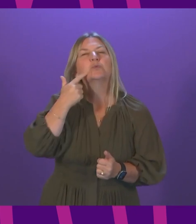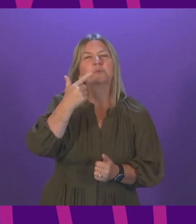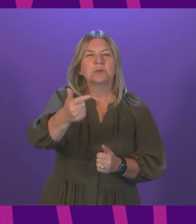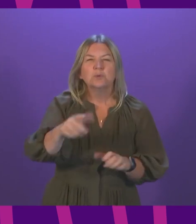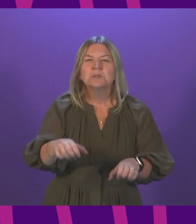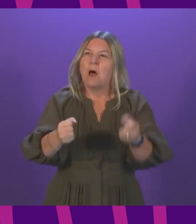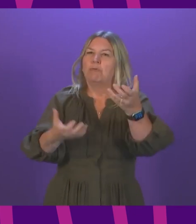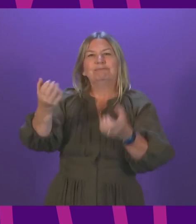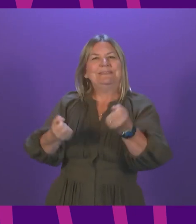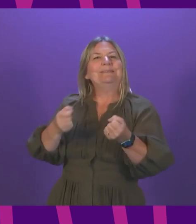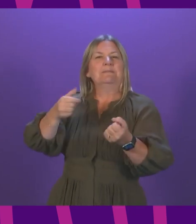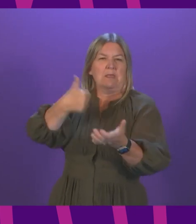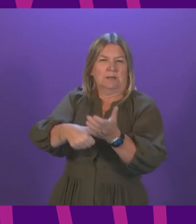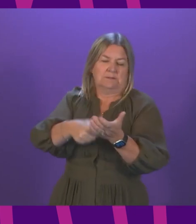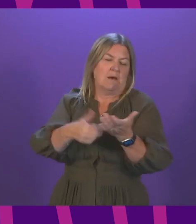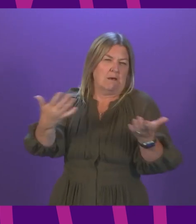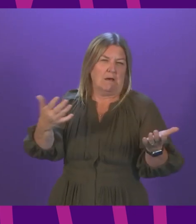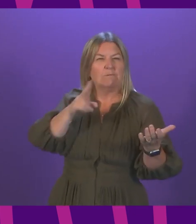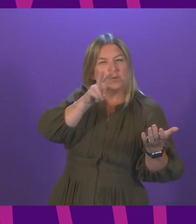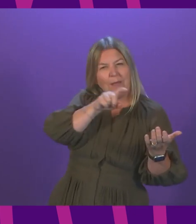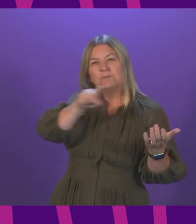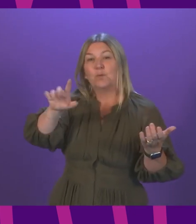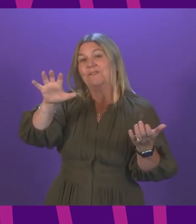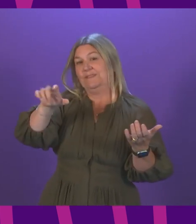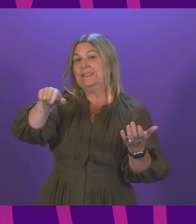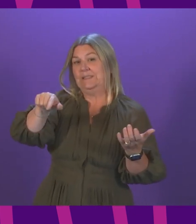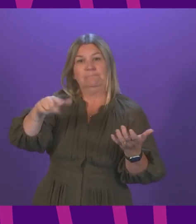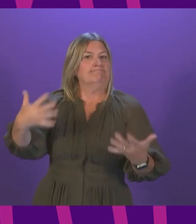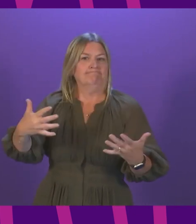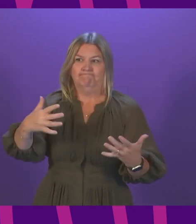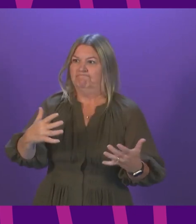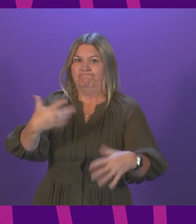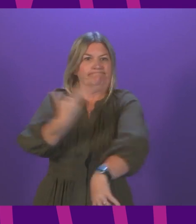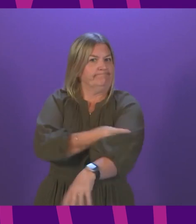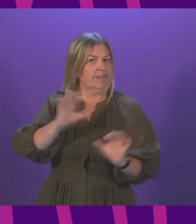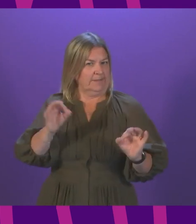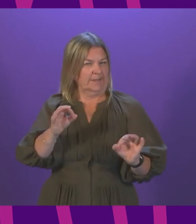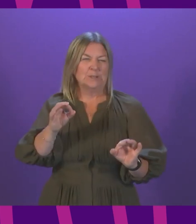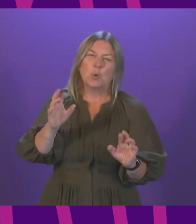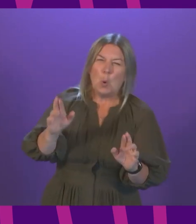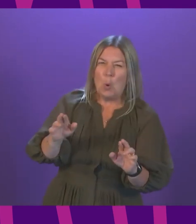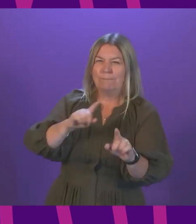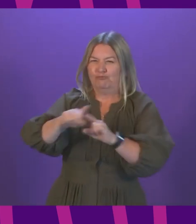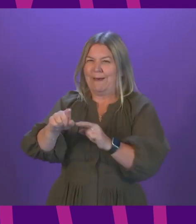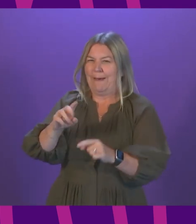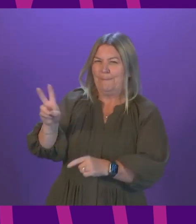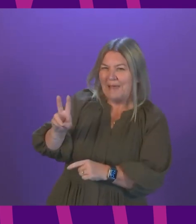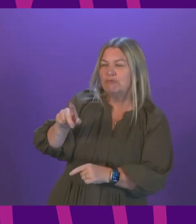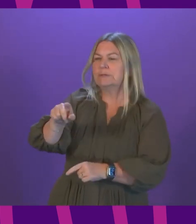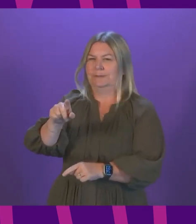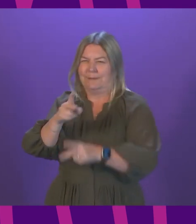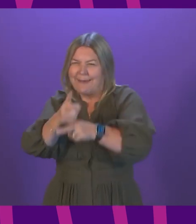to all 12 to 15-year-olds who haven't already been vaccinated. Parents and carers will be encouraged to accompany